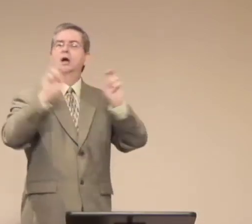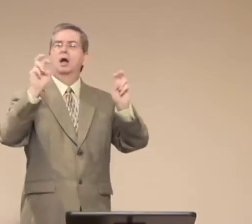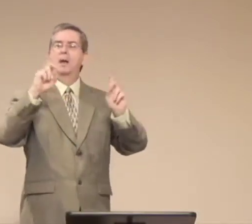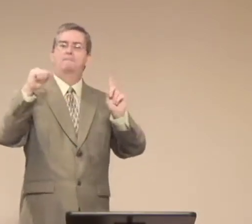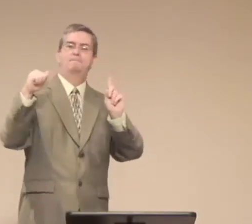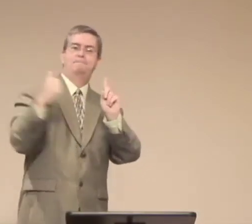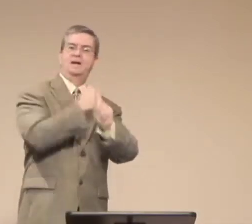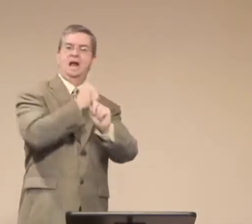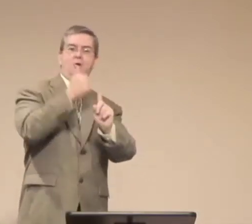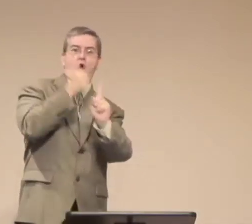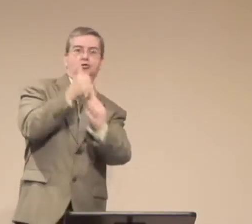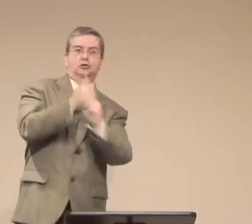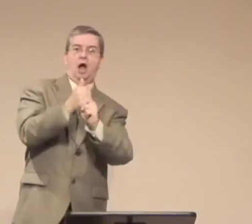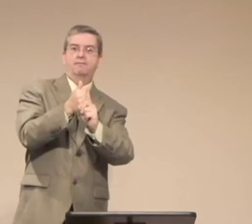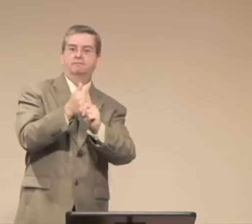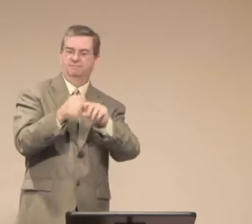raise him up righteously.